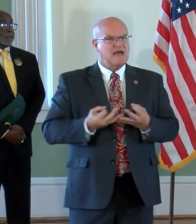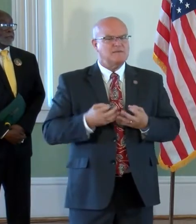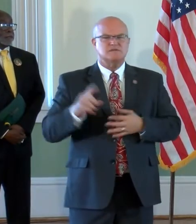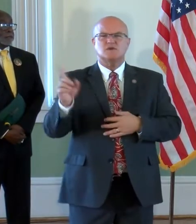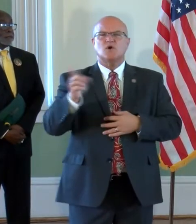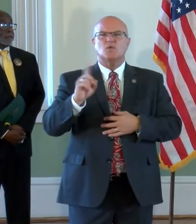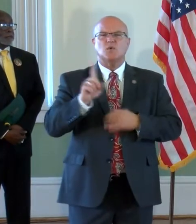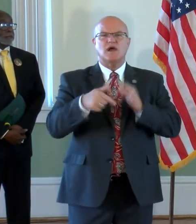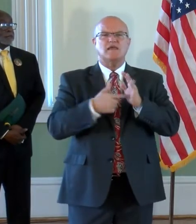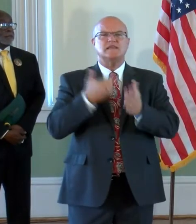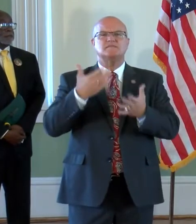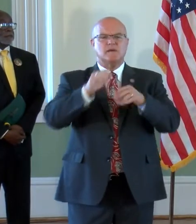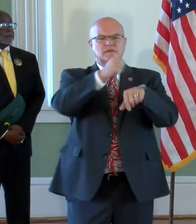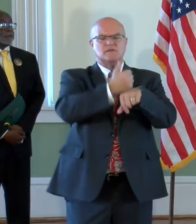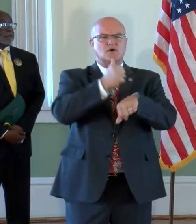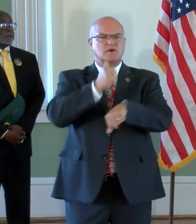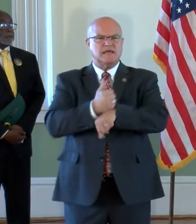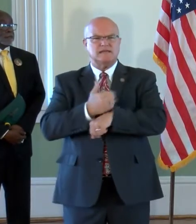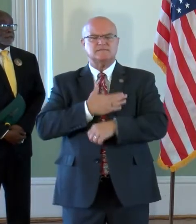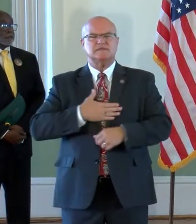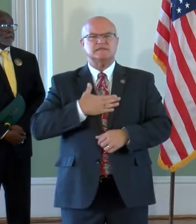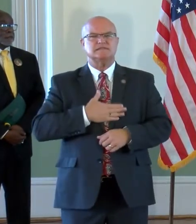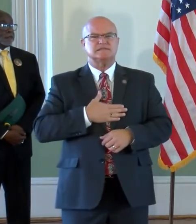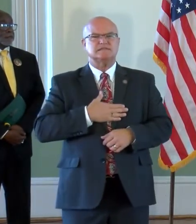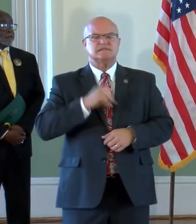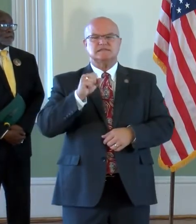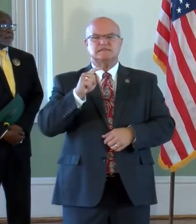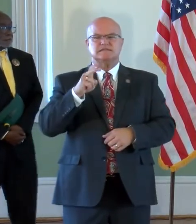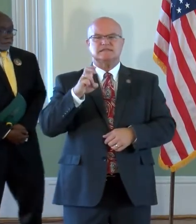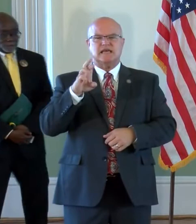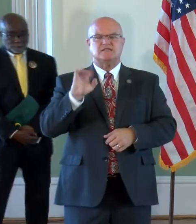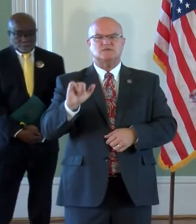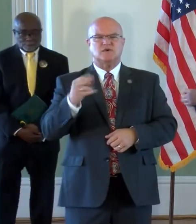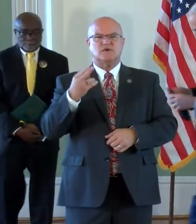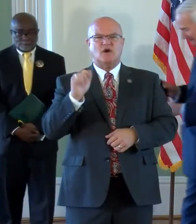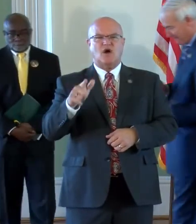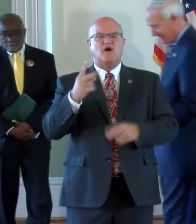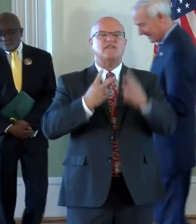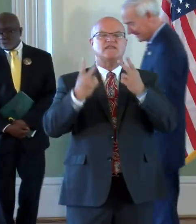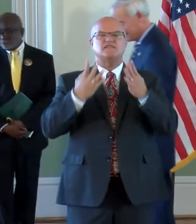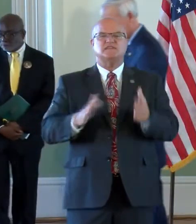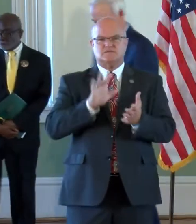to where these might be located in Statuary Hall and the Visiting Center?